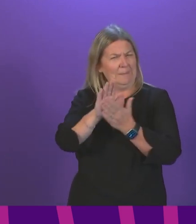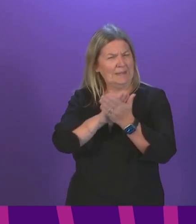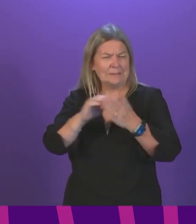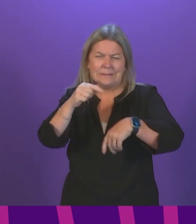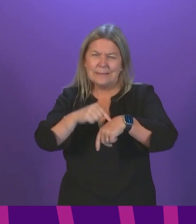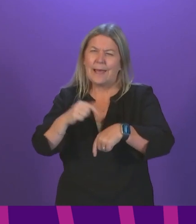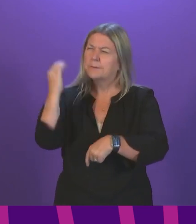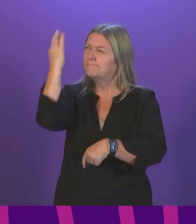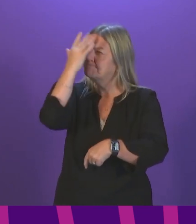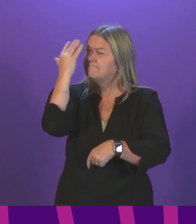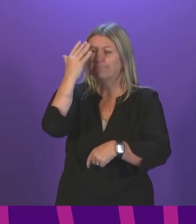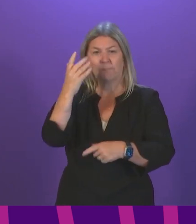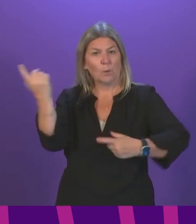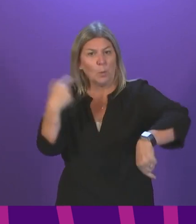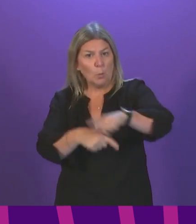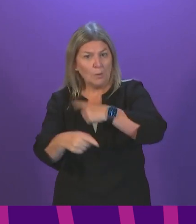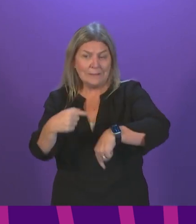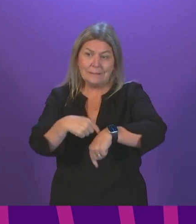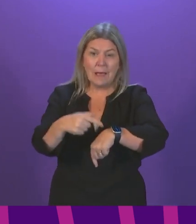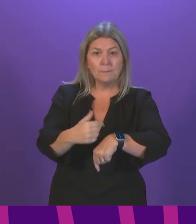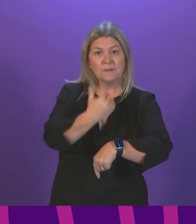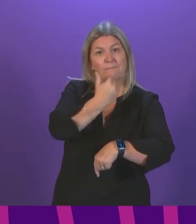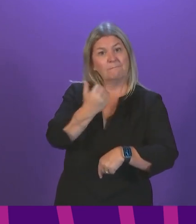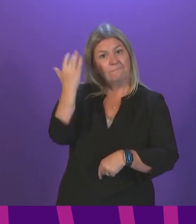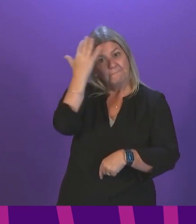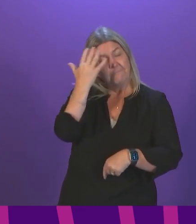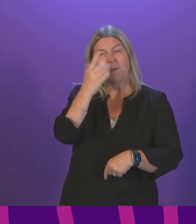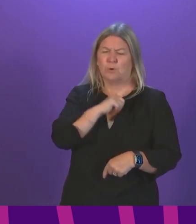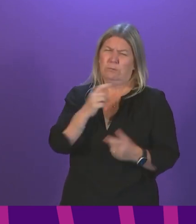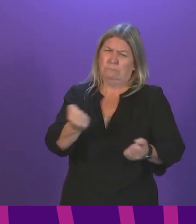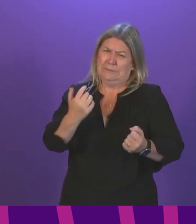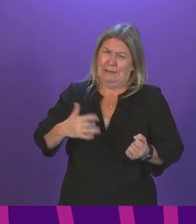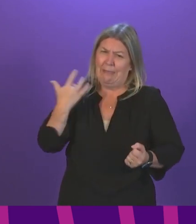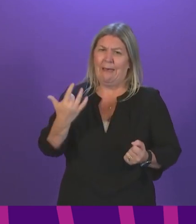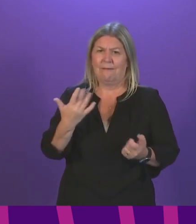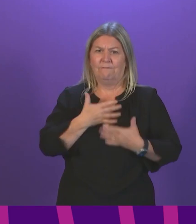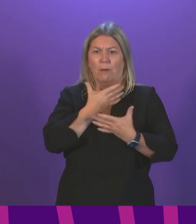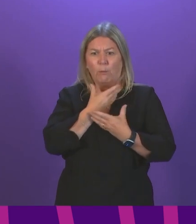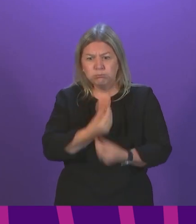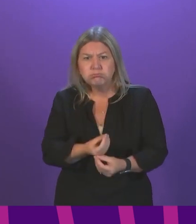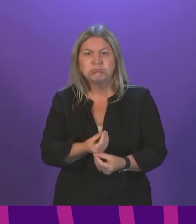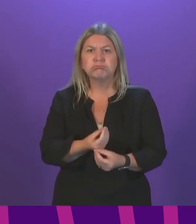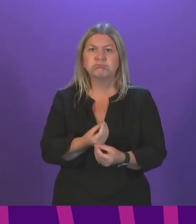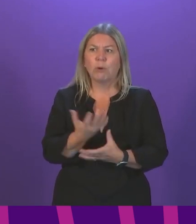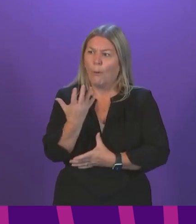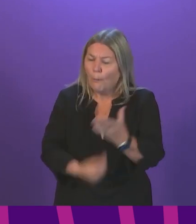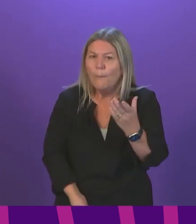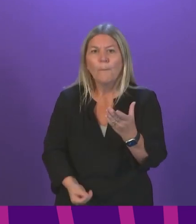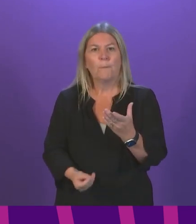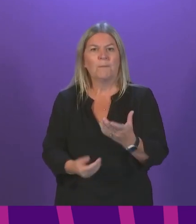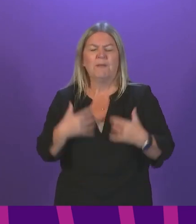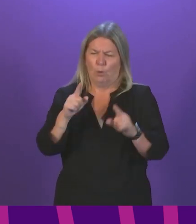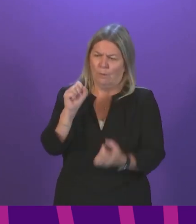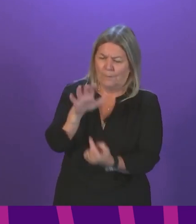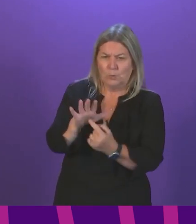but do we take time to reflect? Some of us have busy lives, get caught up in what we feel is important without thinking